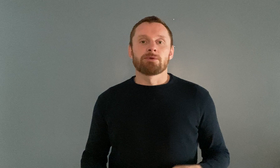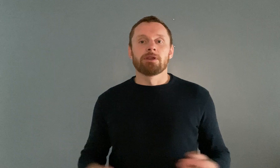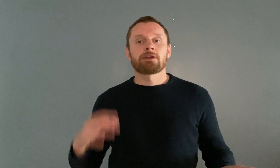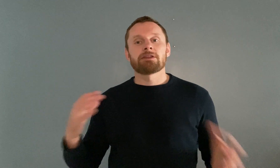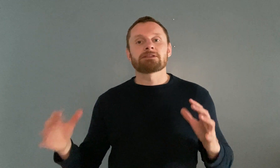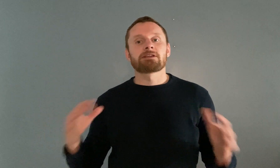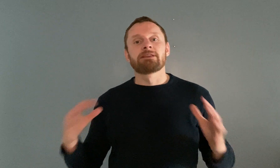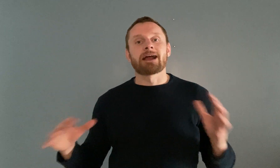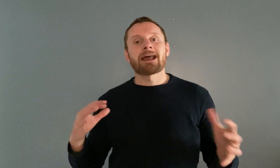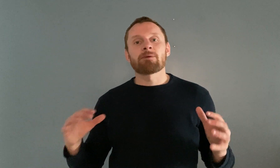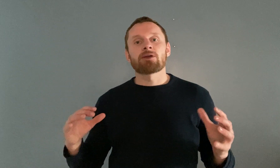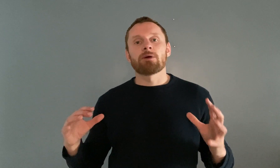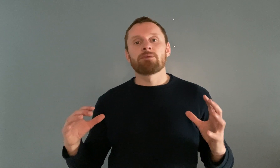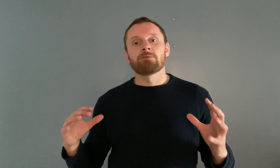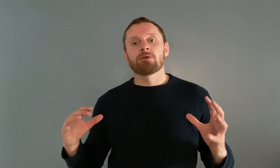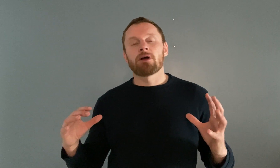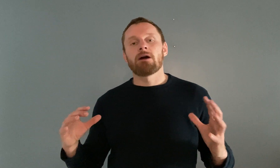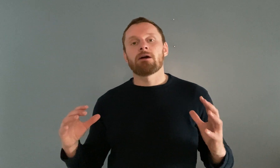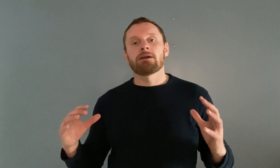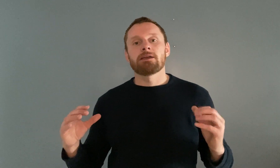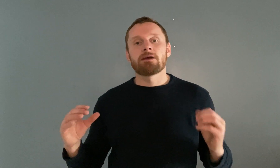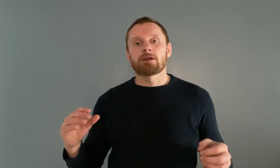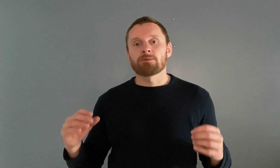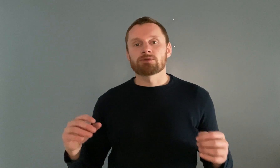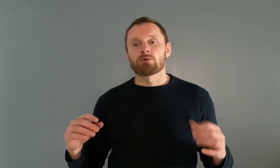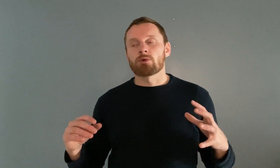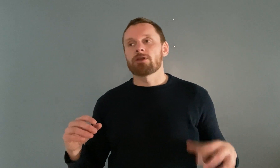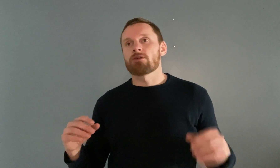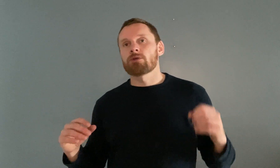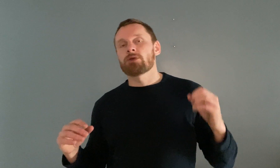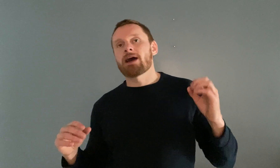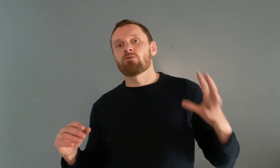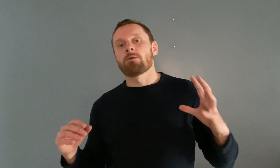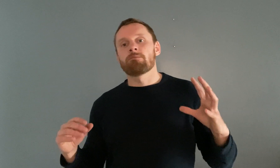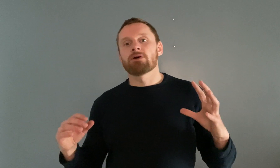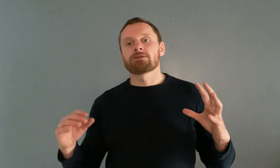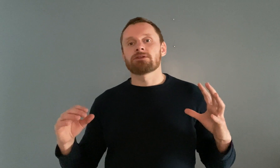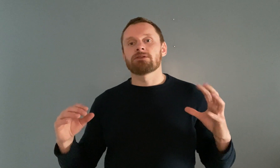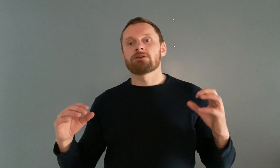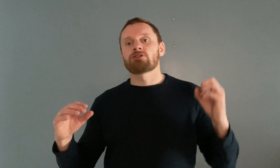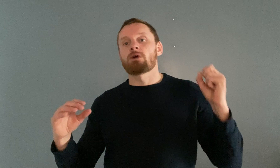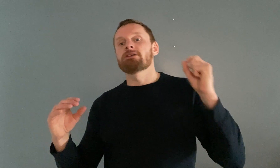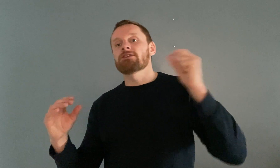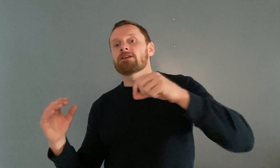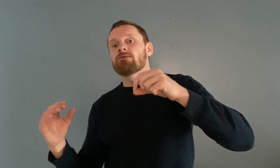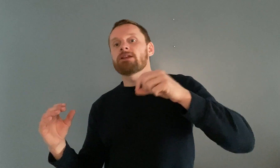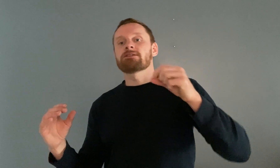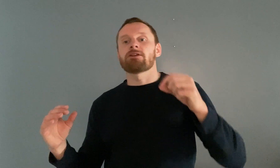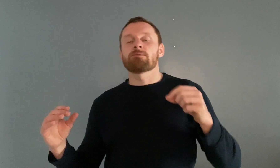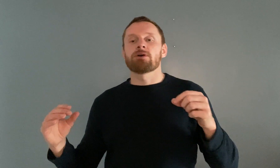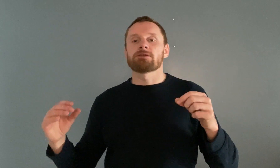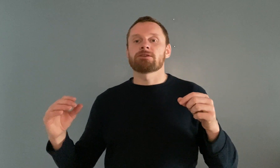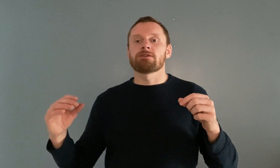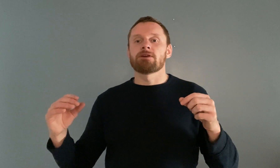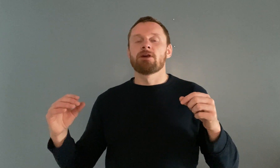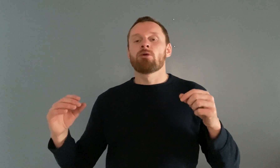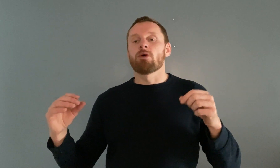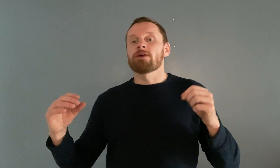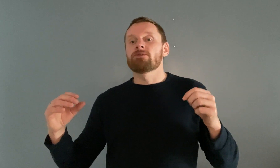we look at this dynamic where people are in arguments with one another and you have one person that tries to convince another person that what they've